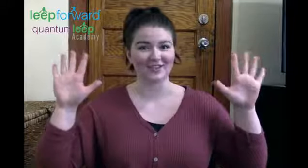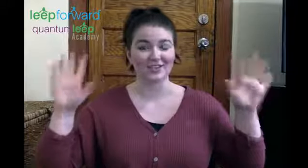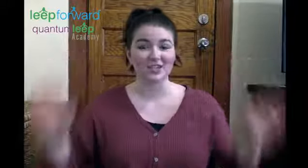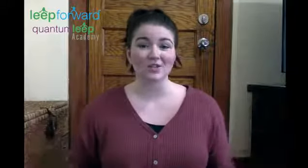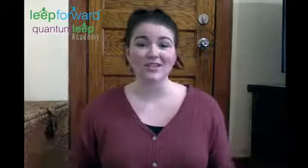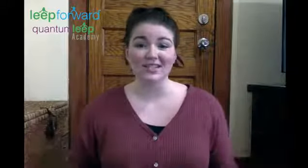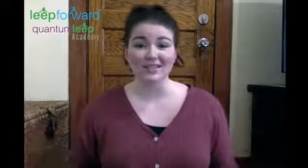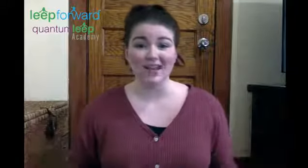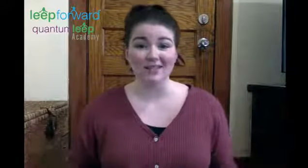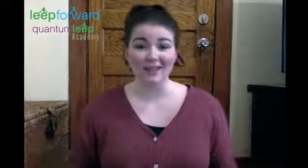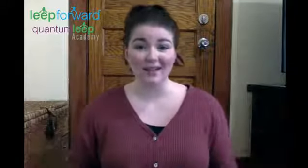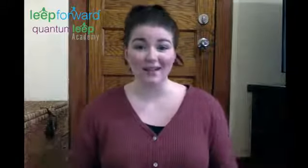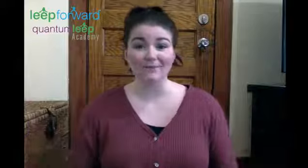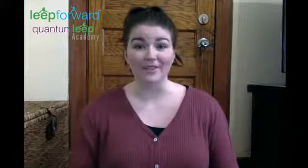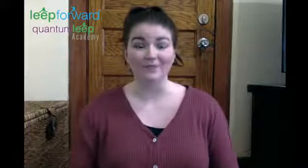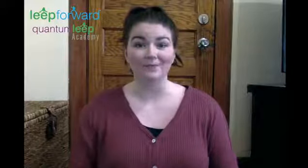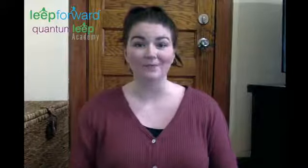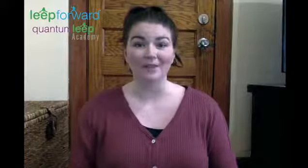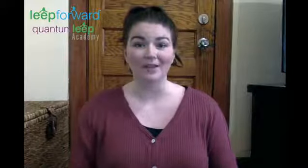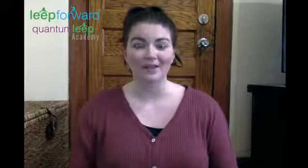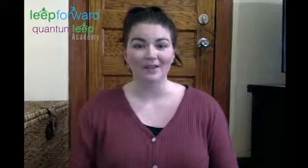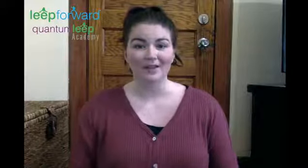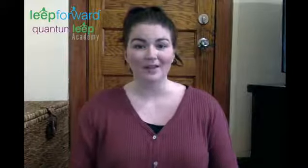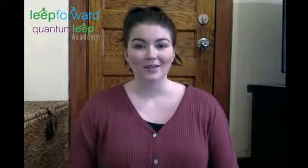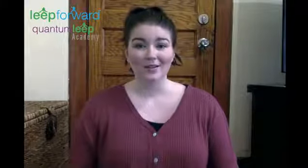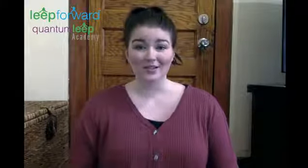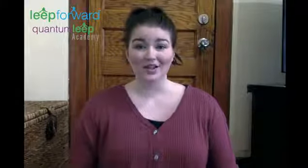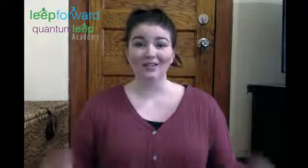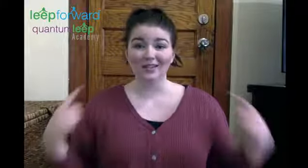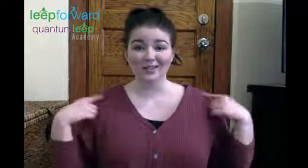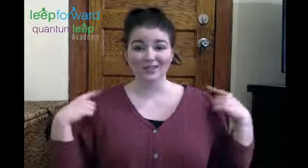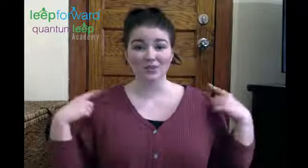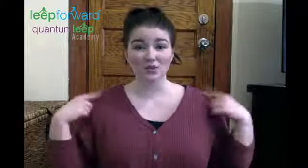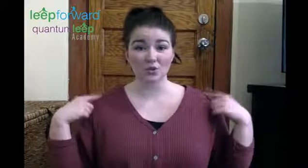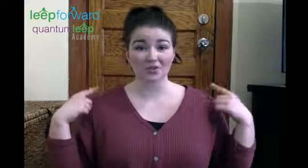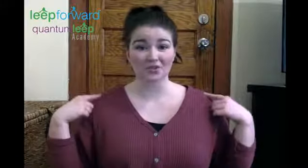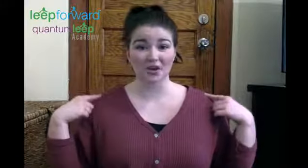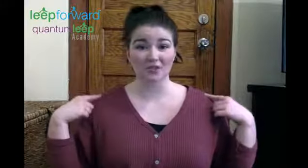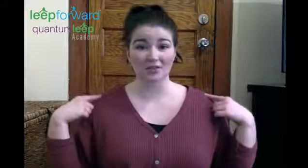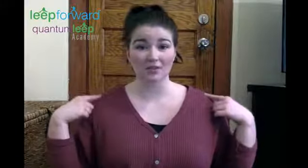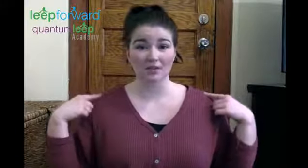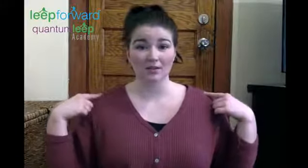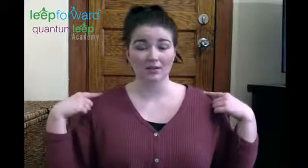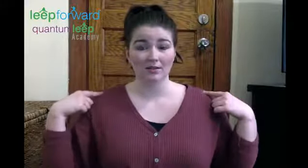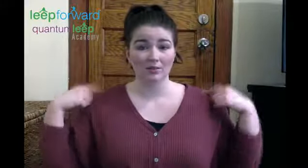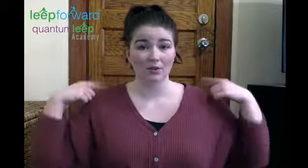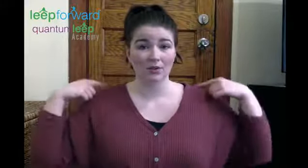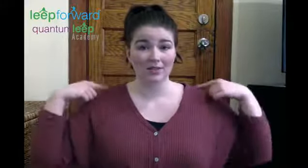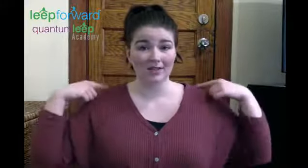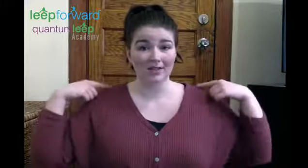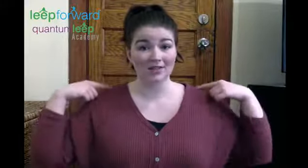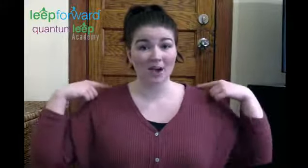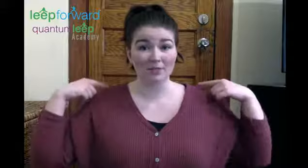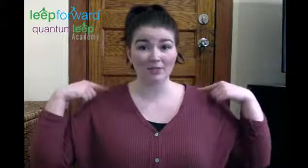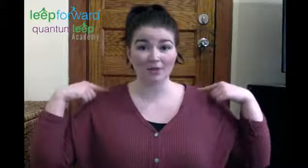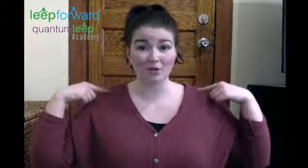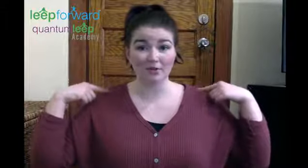so you can sit down and get comfy. So to start, let's do some shoulder shrugs. We're going to take the tops of our shoulders